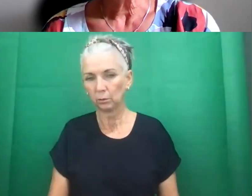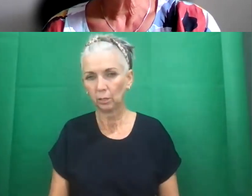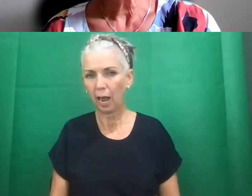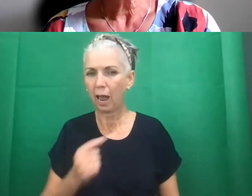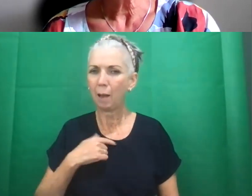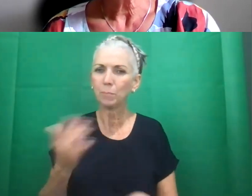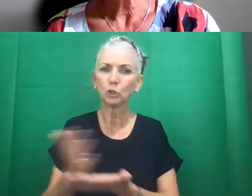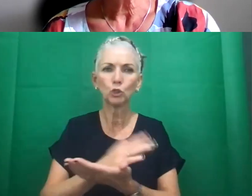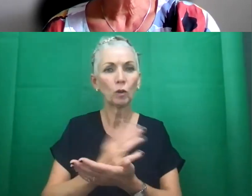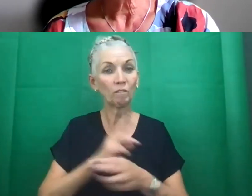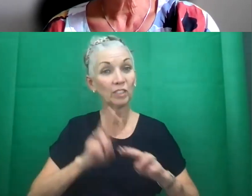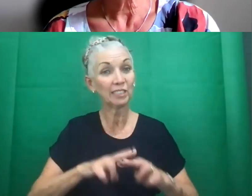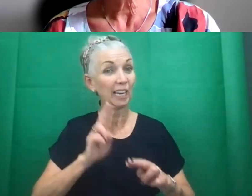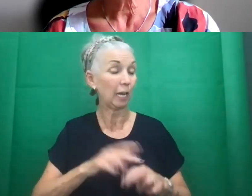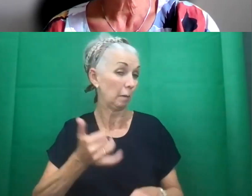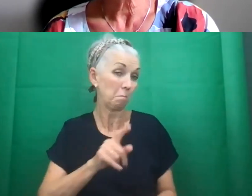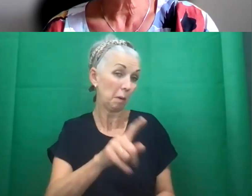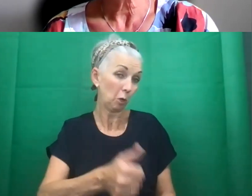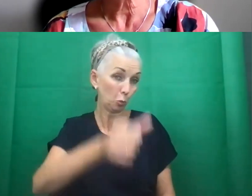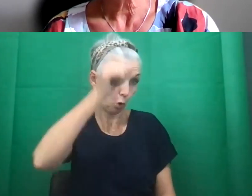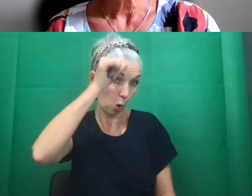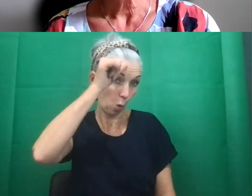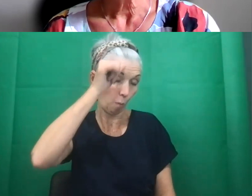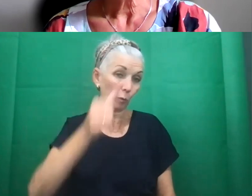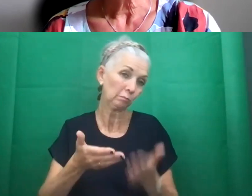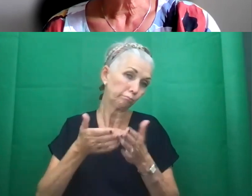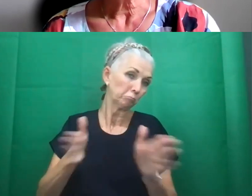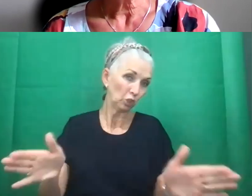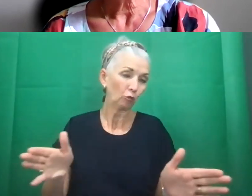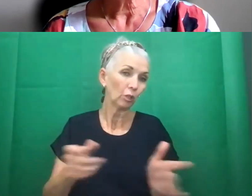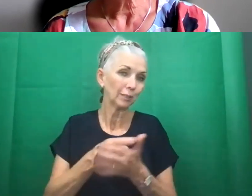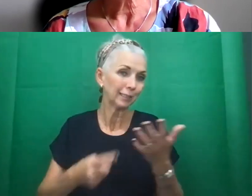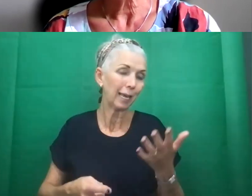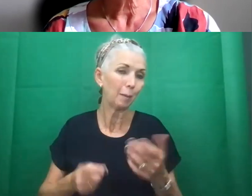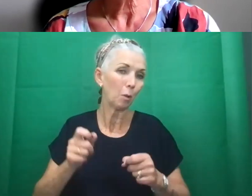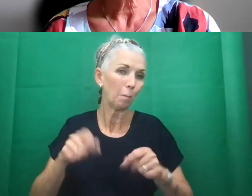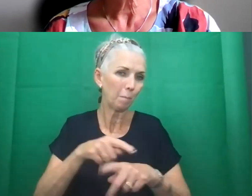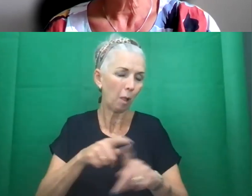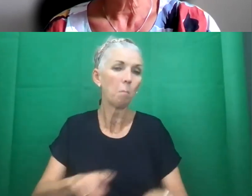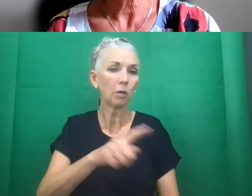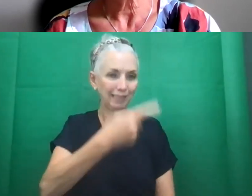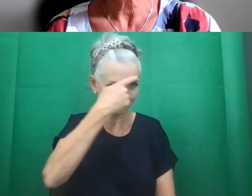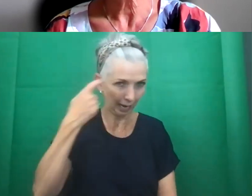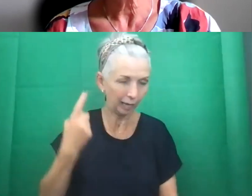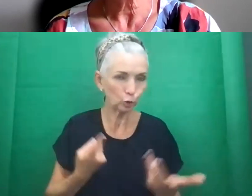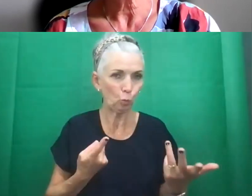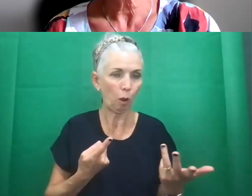mean for Zila, you might know about disabled people in general, but certainly for people with intellectual disabilities, we see